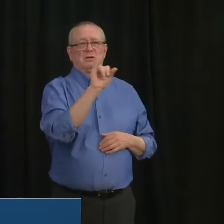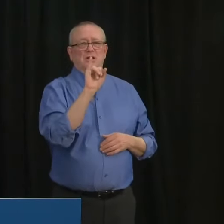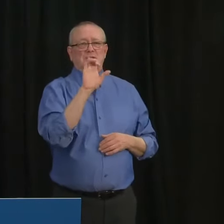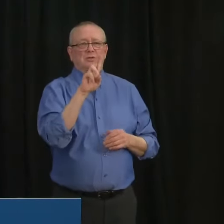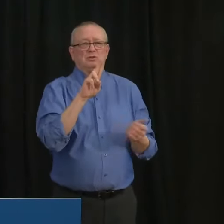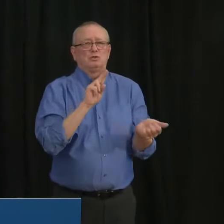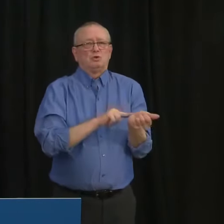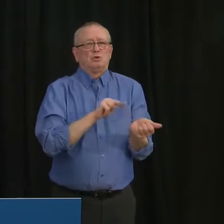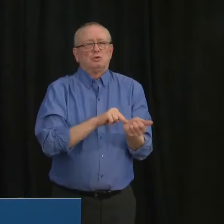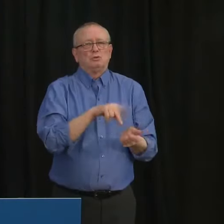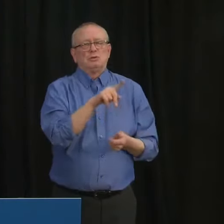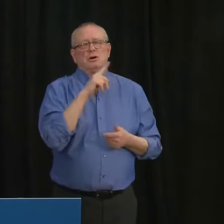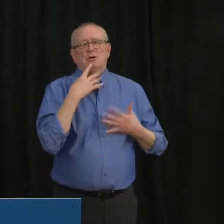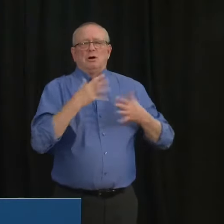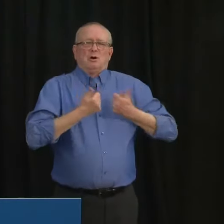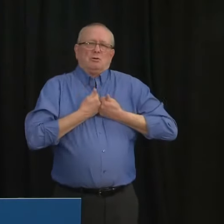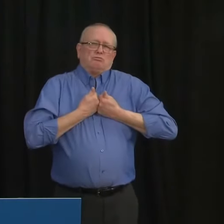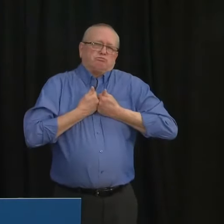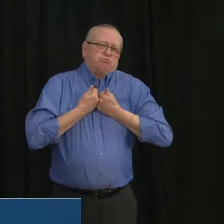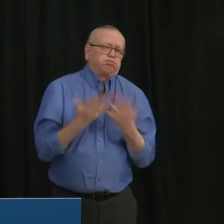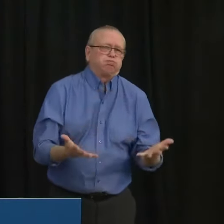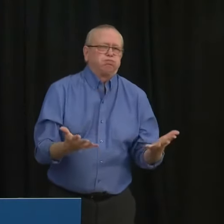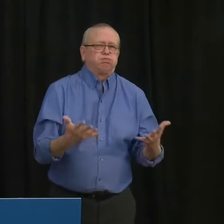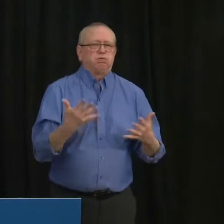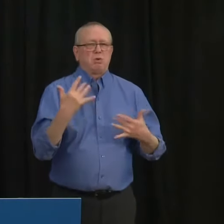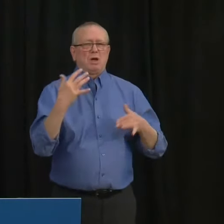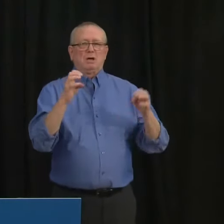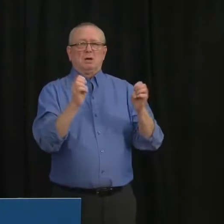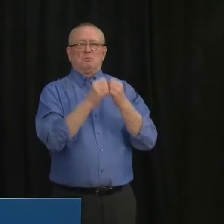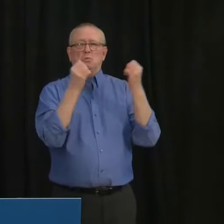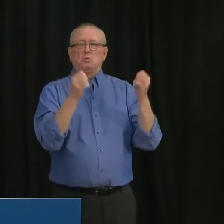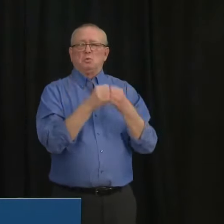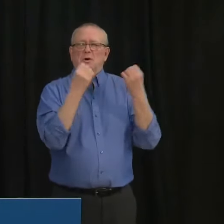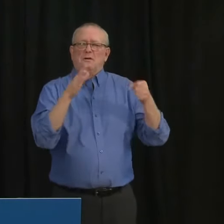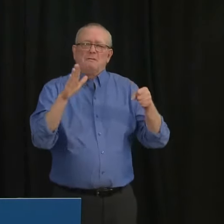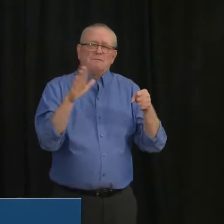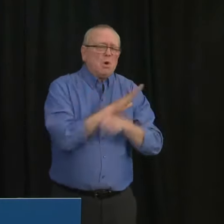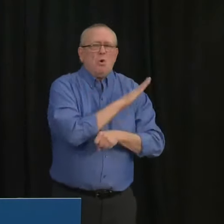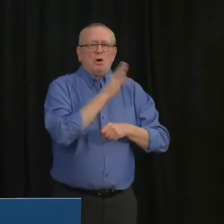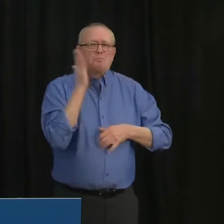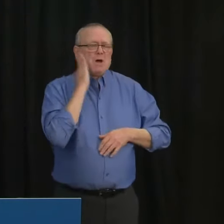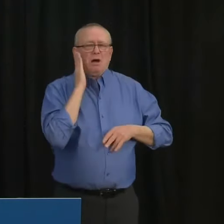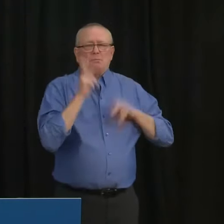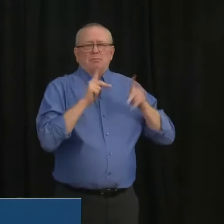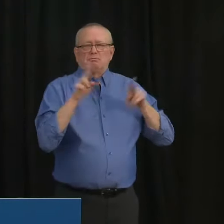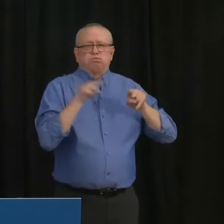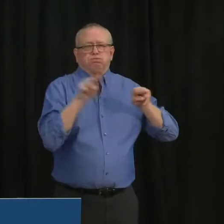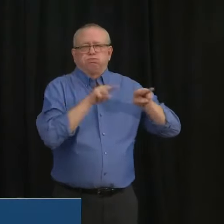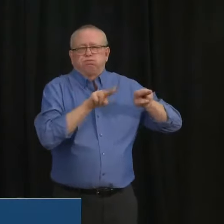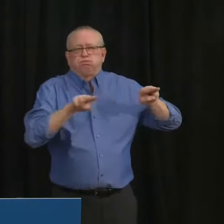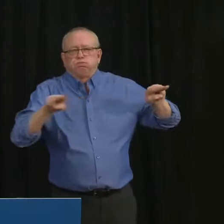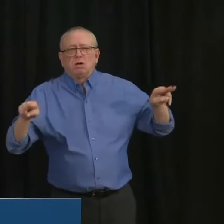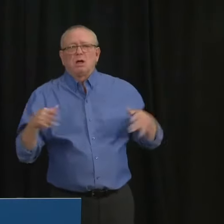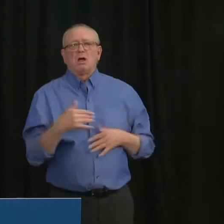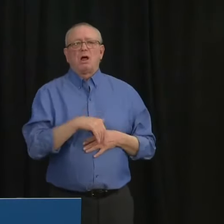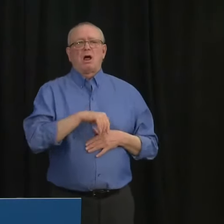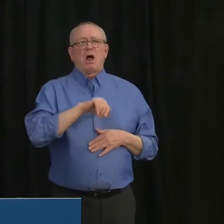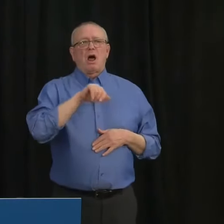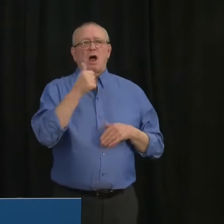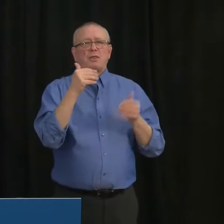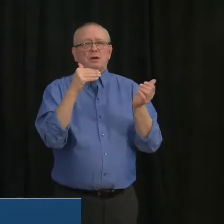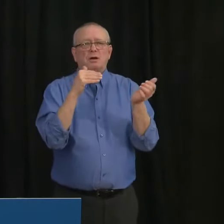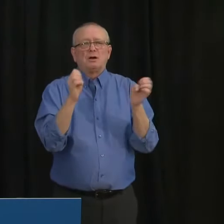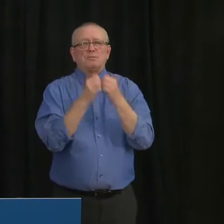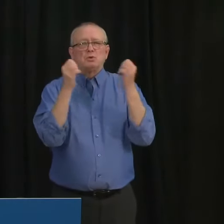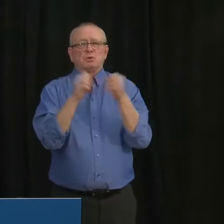ward near full capacity and an emergency doc whose hospital has no active COVID cases but said that half of his